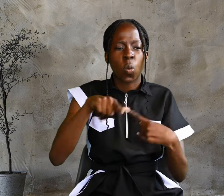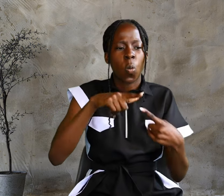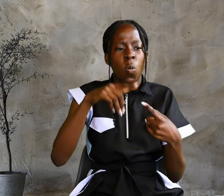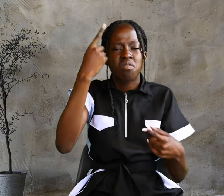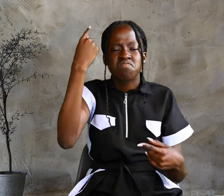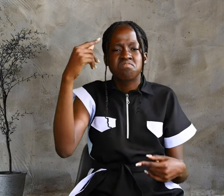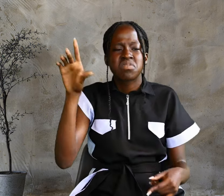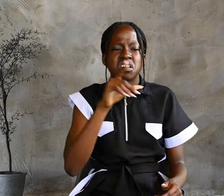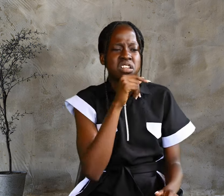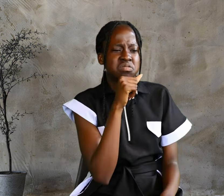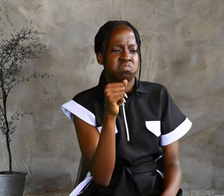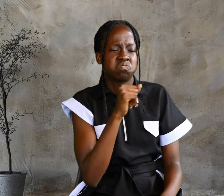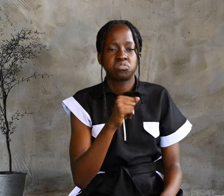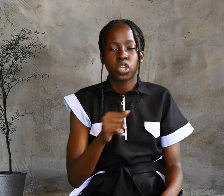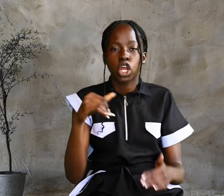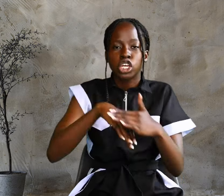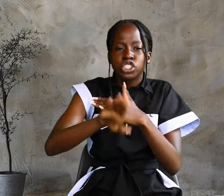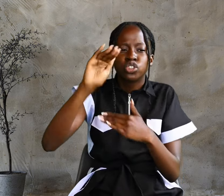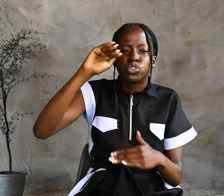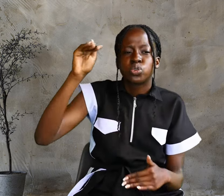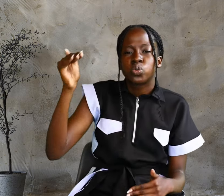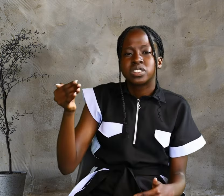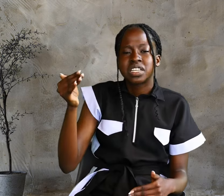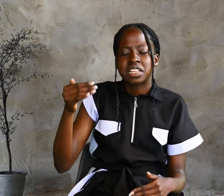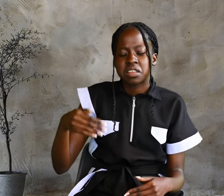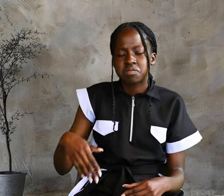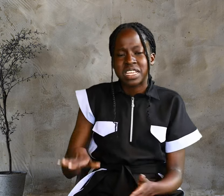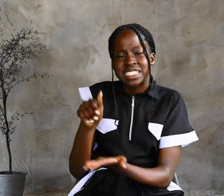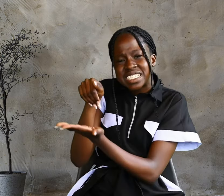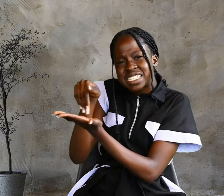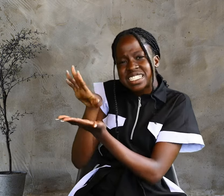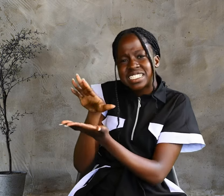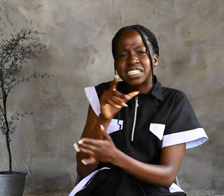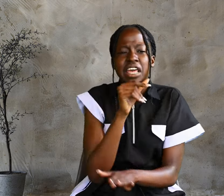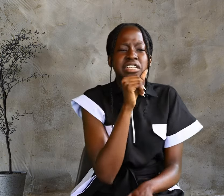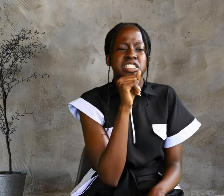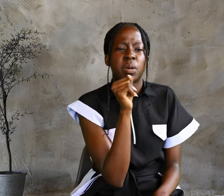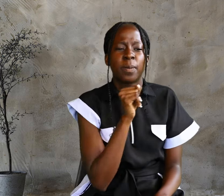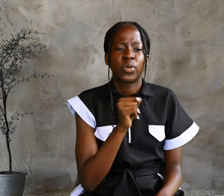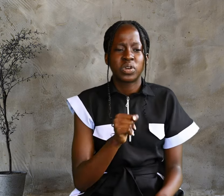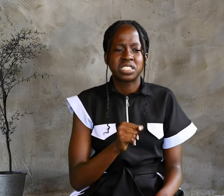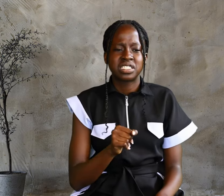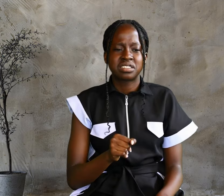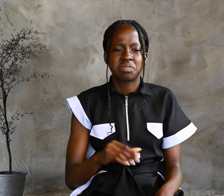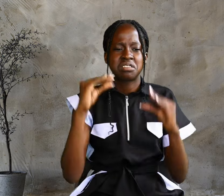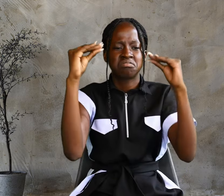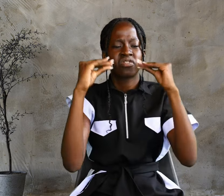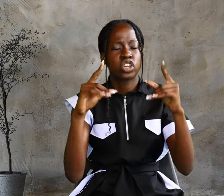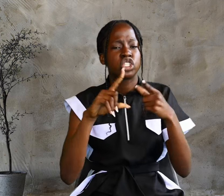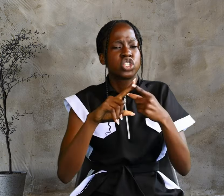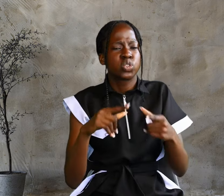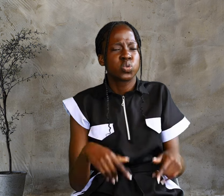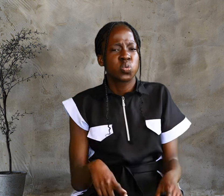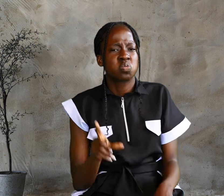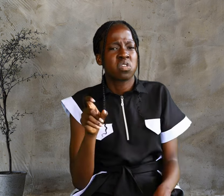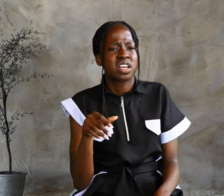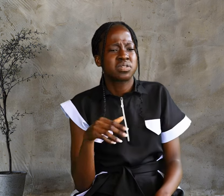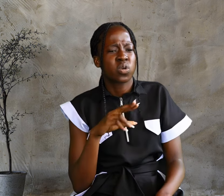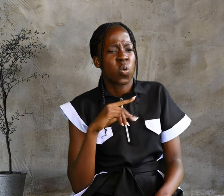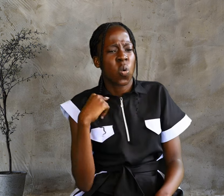the Jewish leaders in Jerusalem sent priests and Levites to ask Him